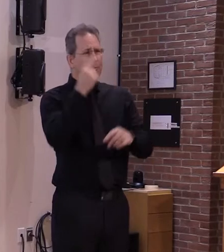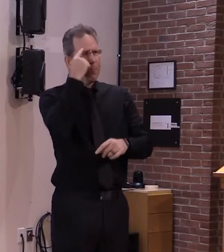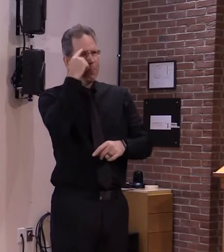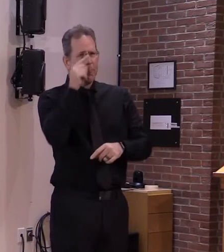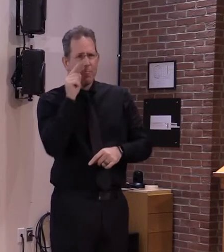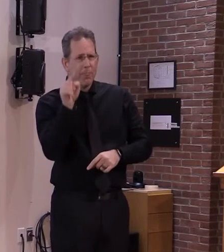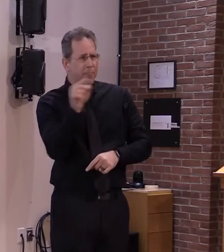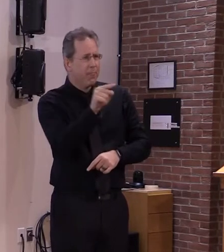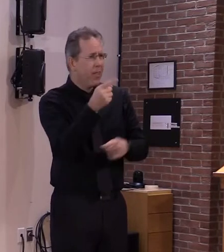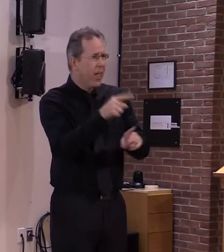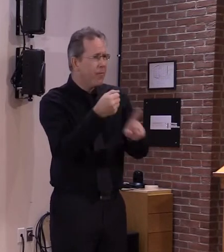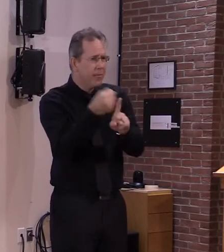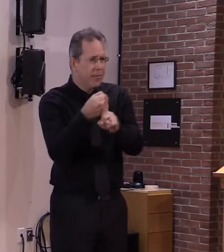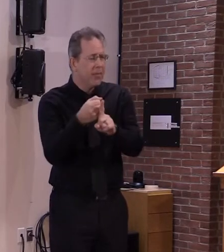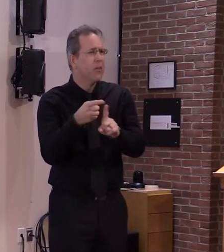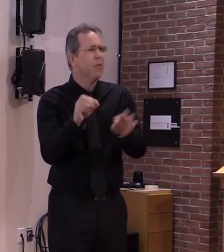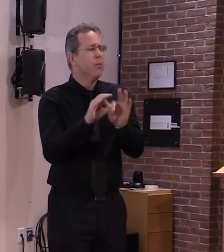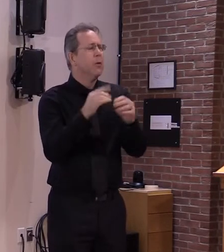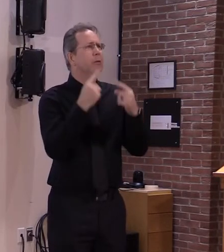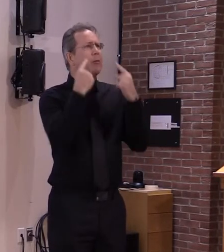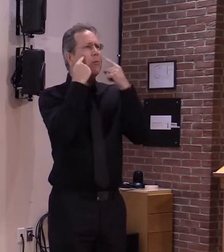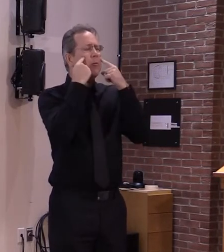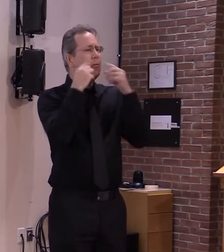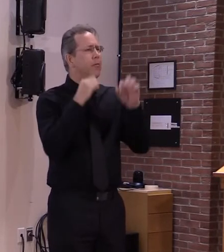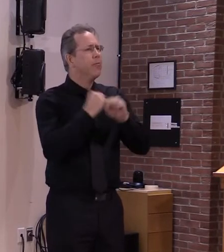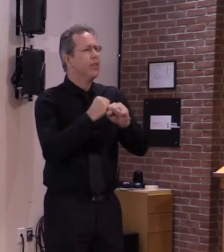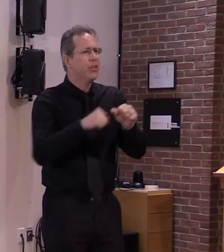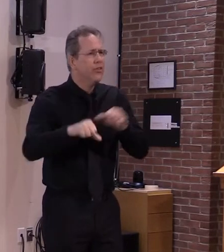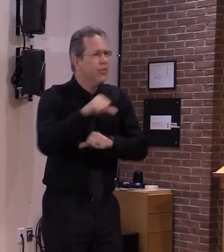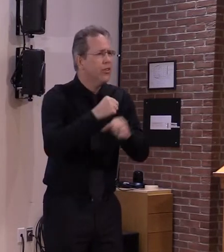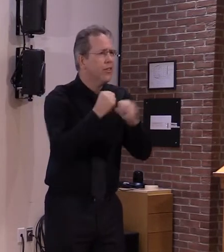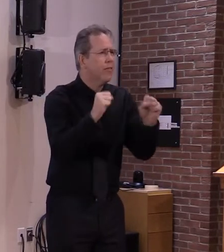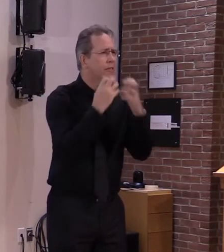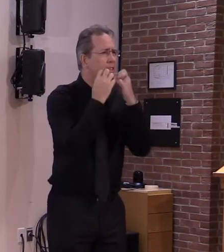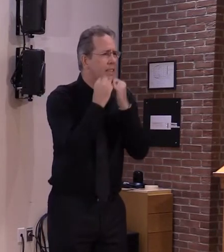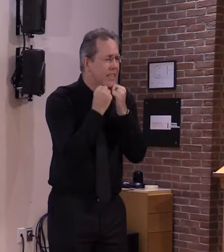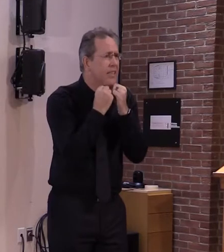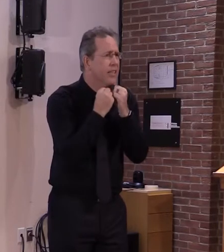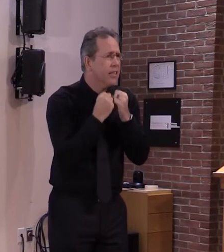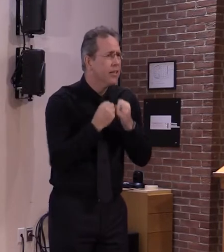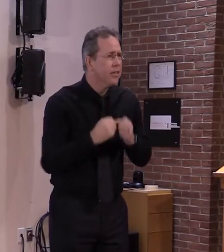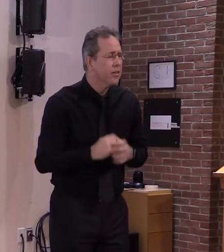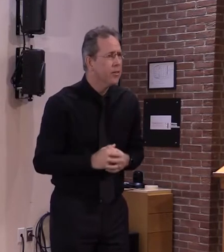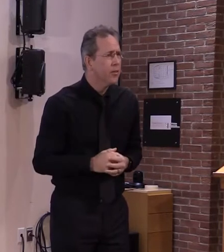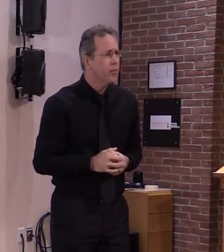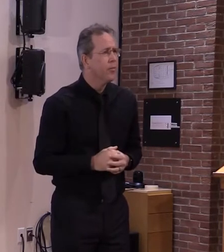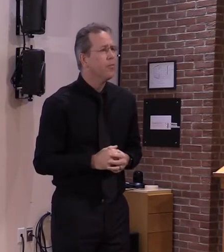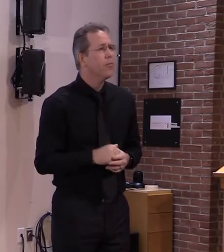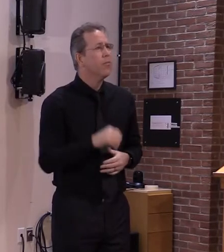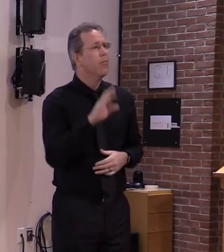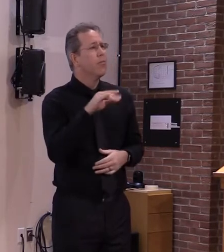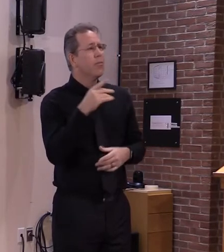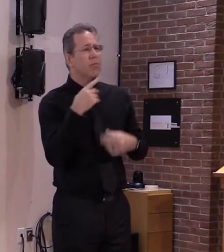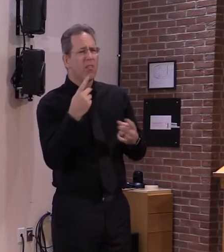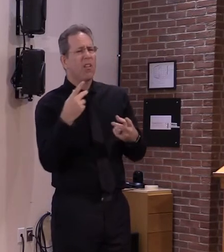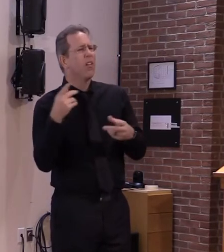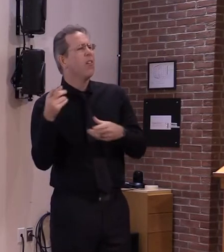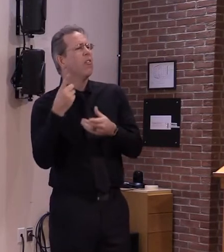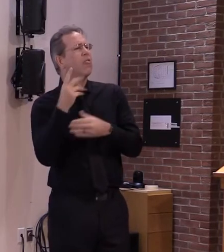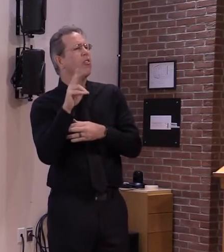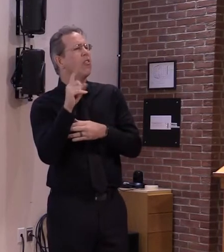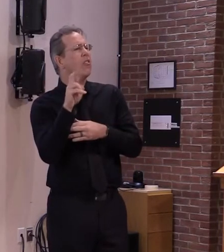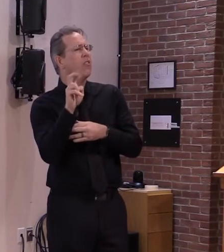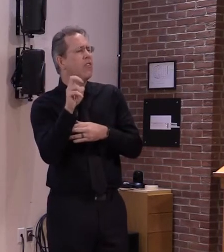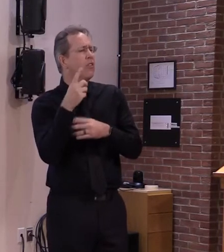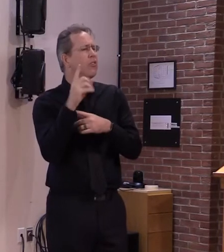in addition to our modeling update today we'll be providing more information on the